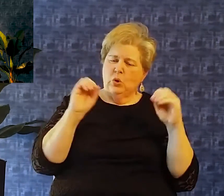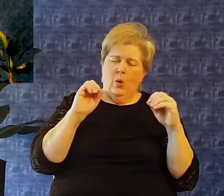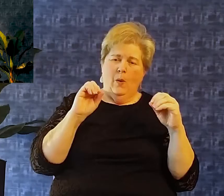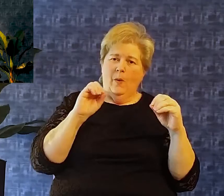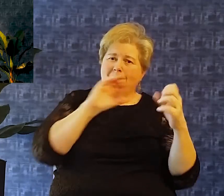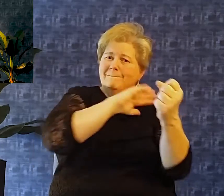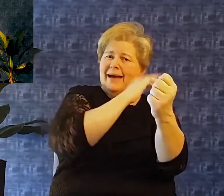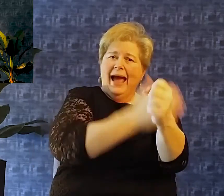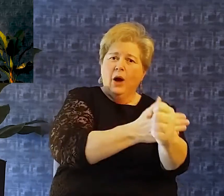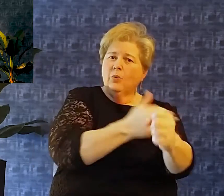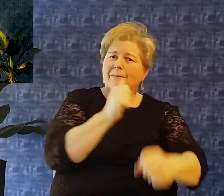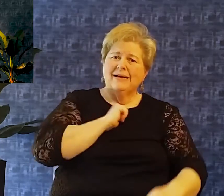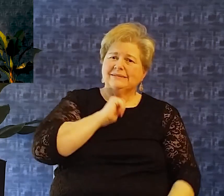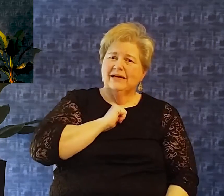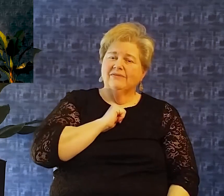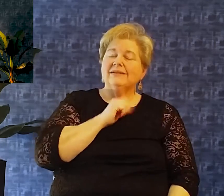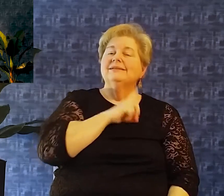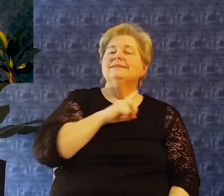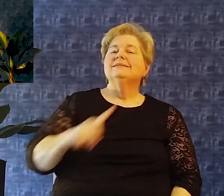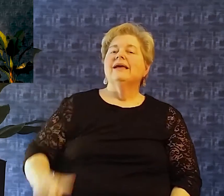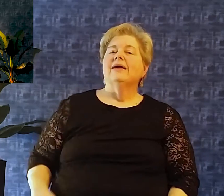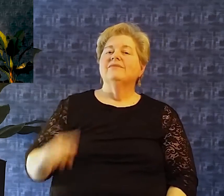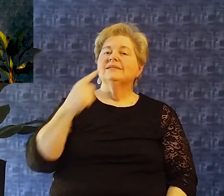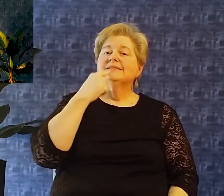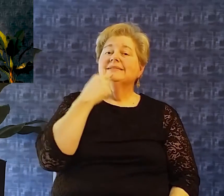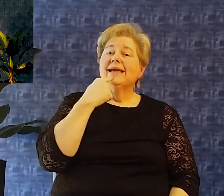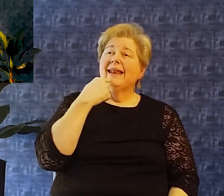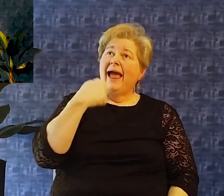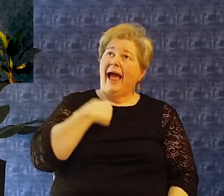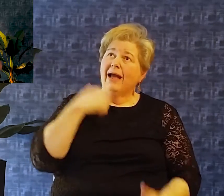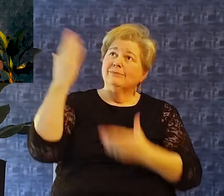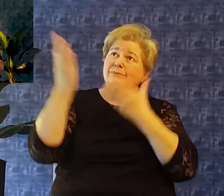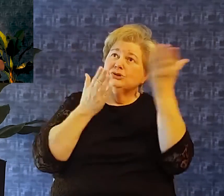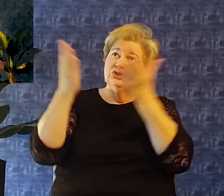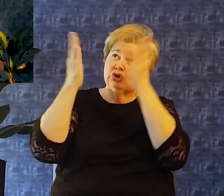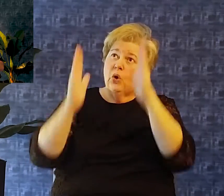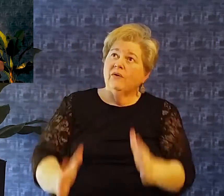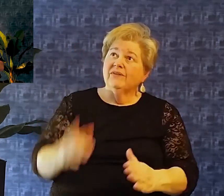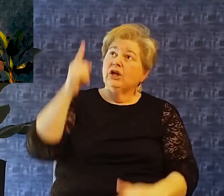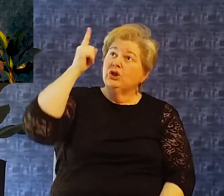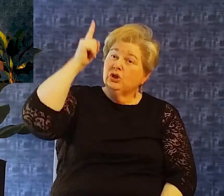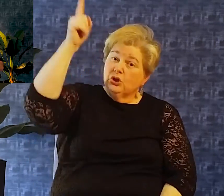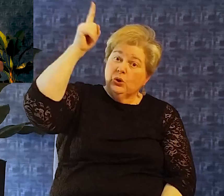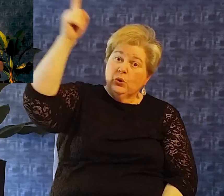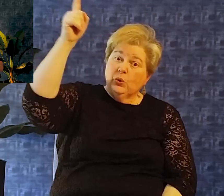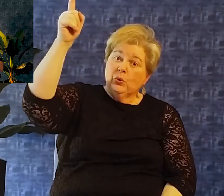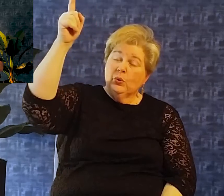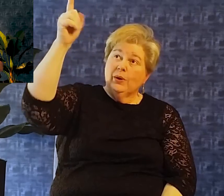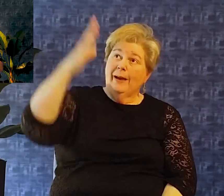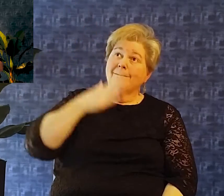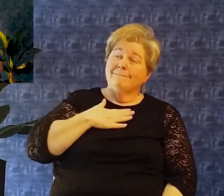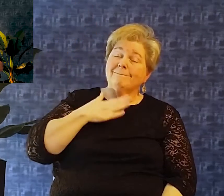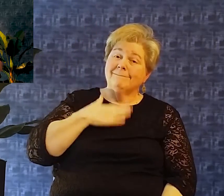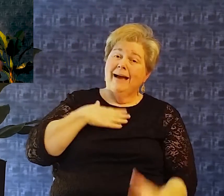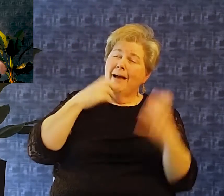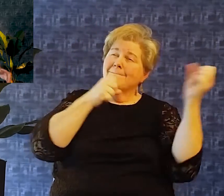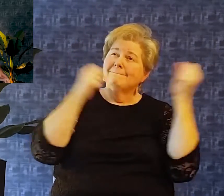you oh lord Are my mighty god and he says at the end of verse two I trust in you and you